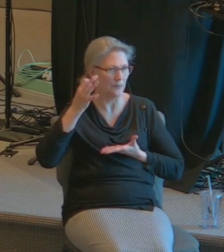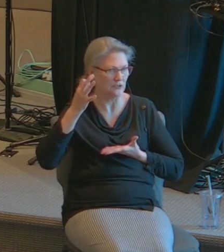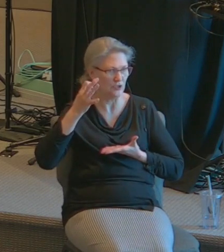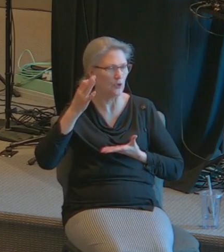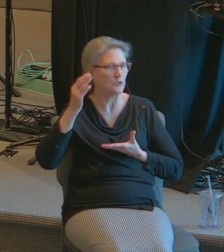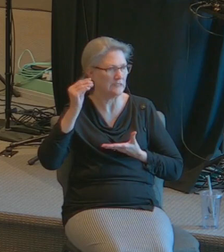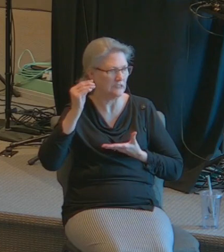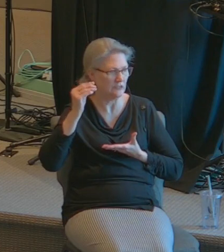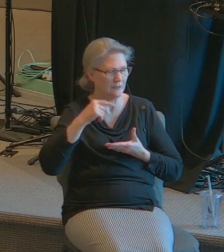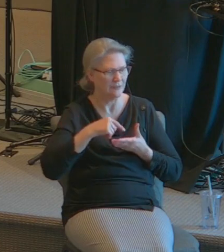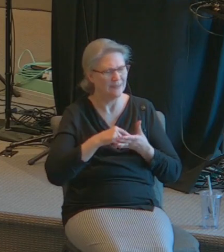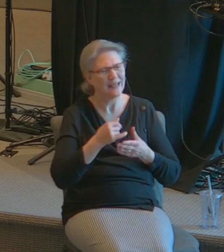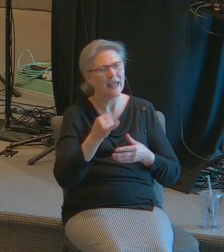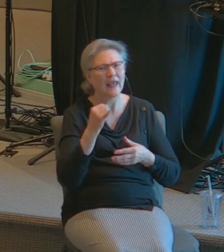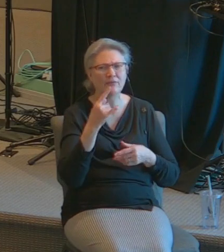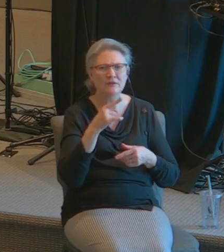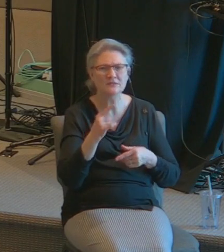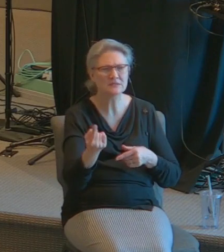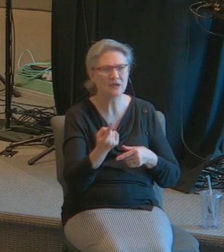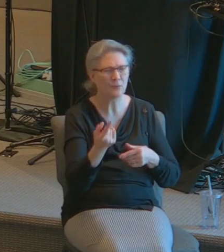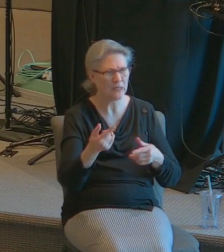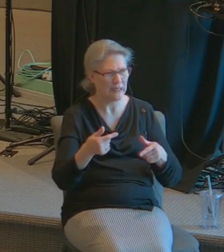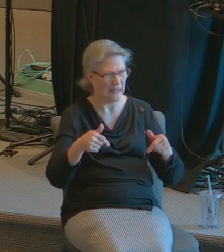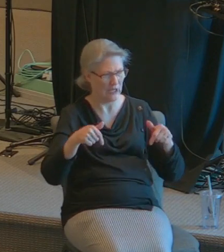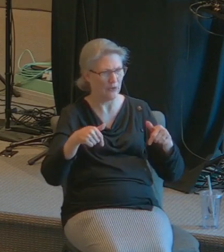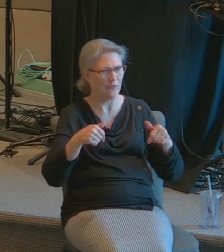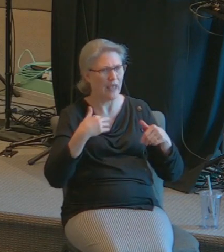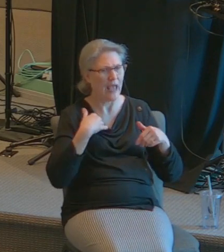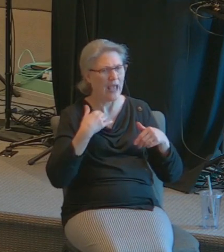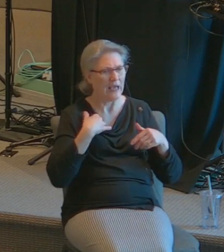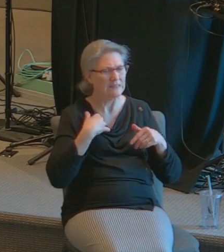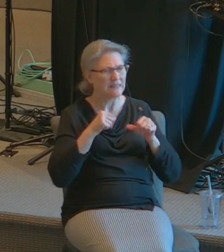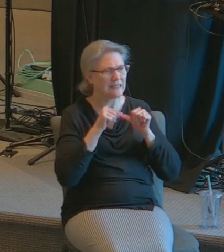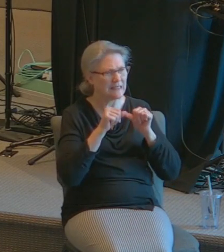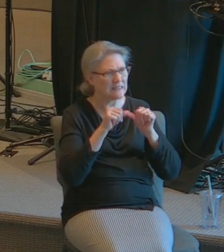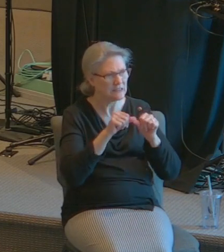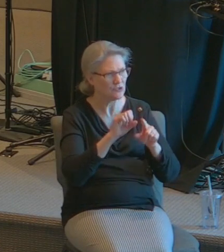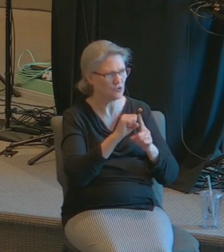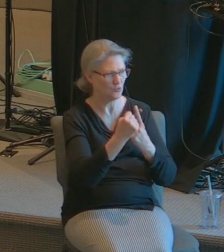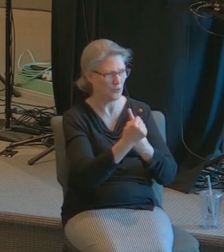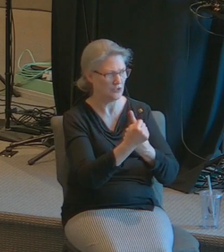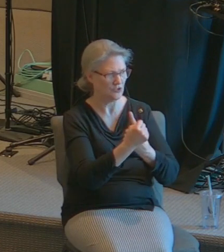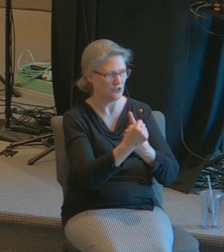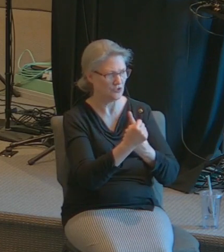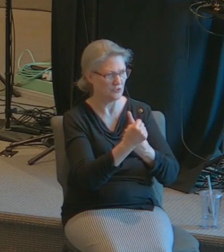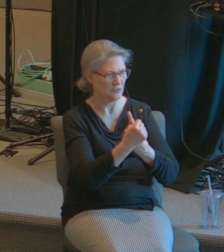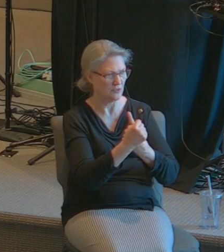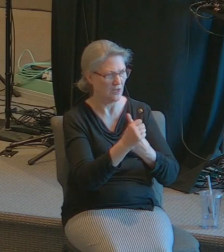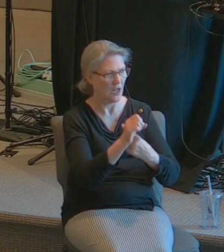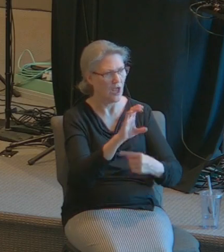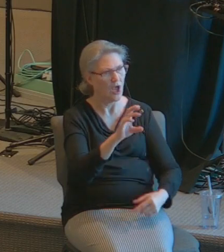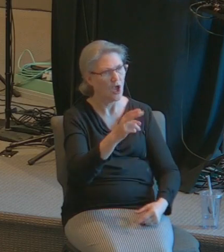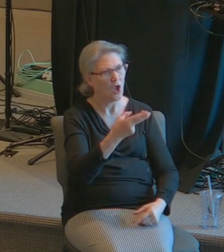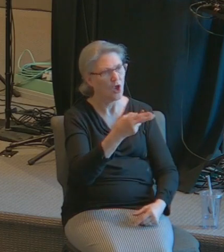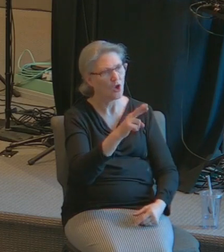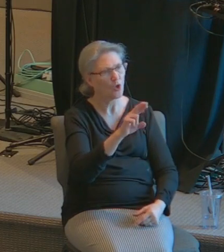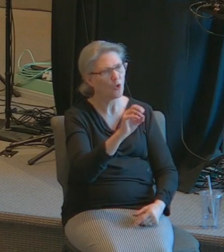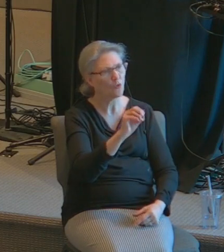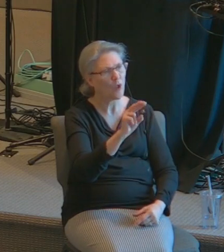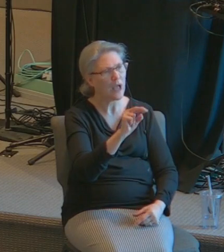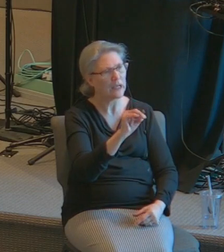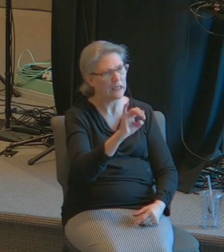and I said if there's an individual here that has a chronic situation that you need delivered from